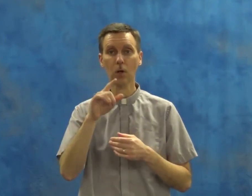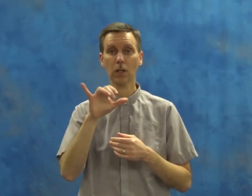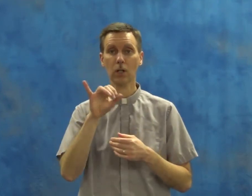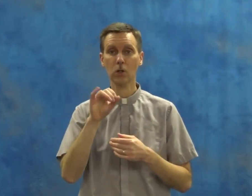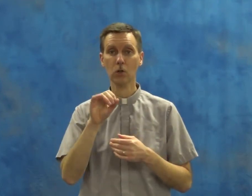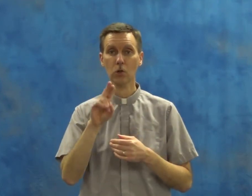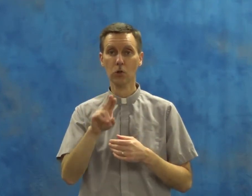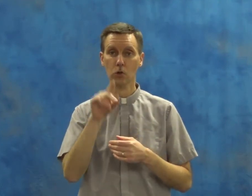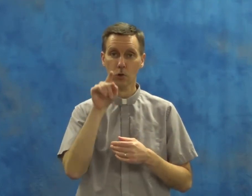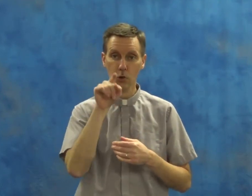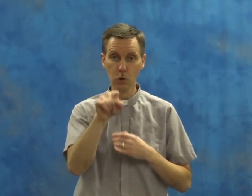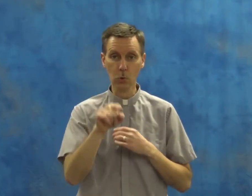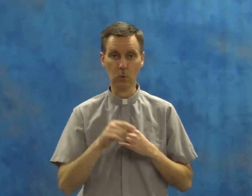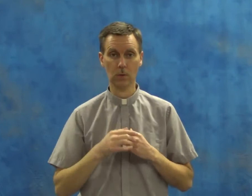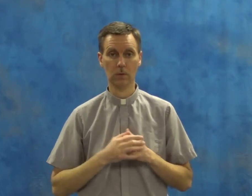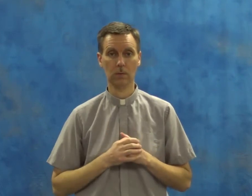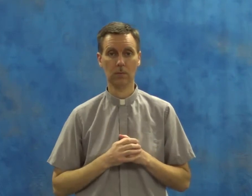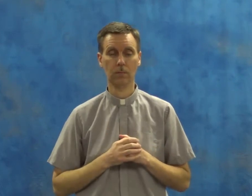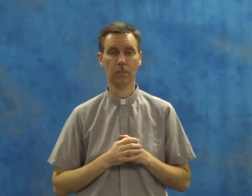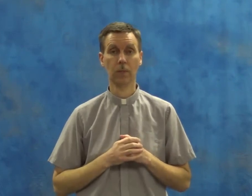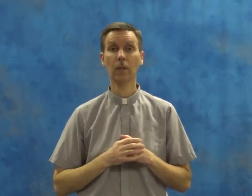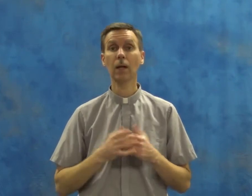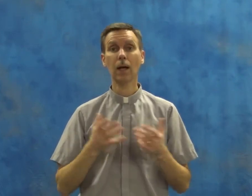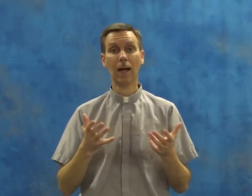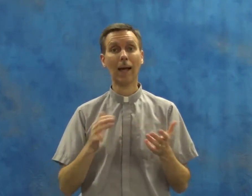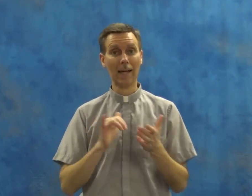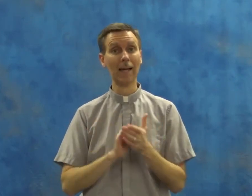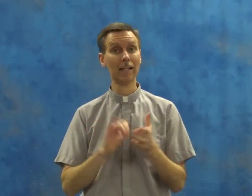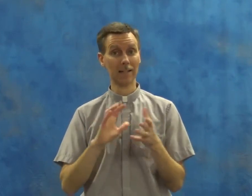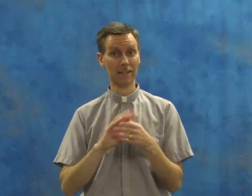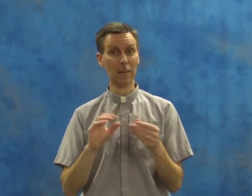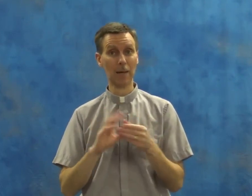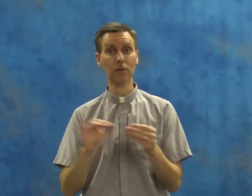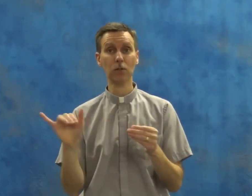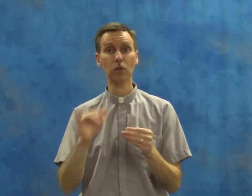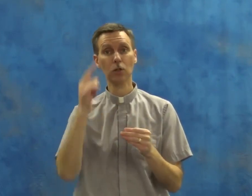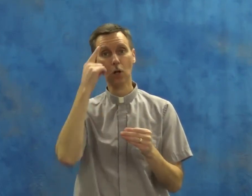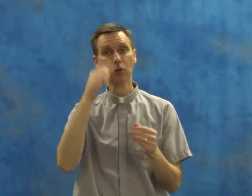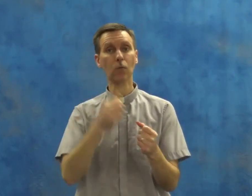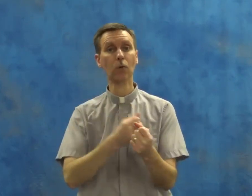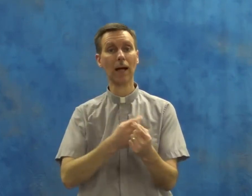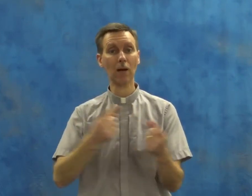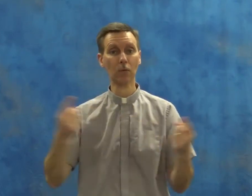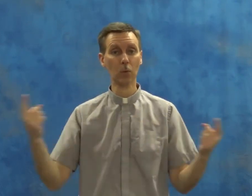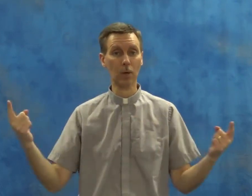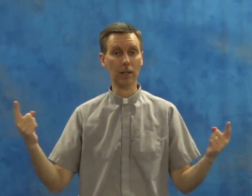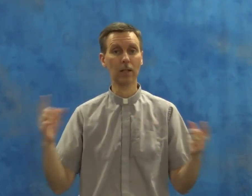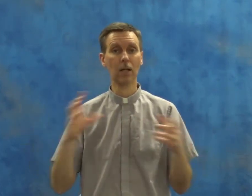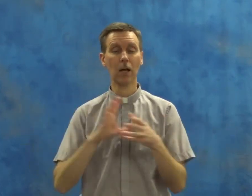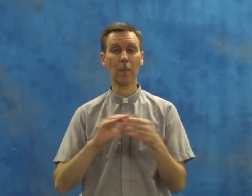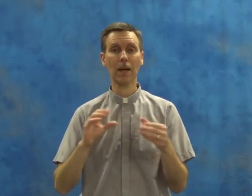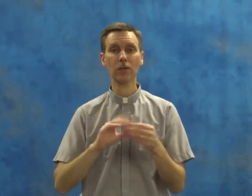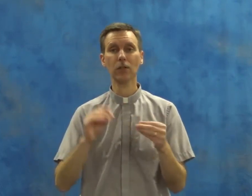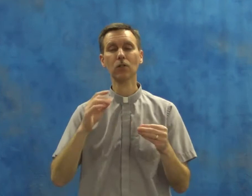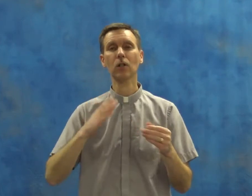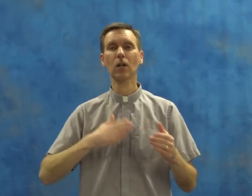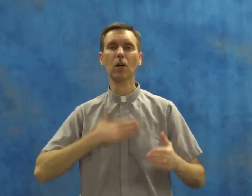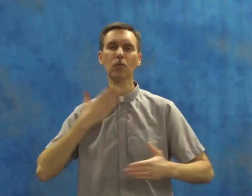you. And that message is also for everyone. A message of